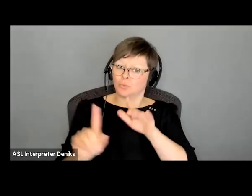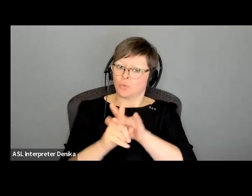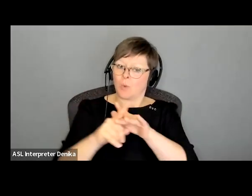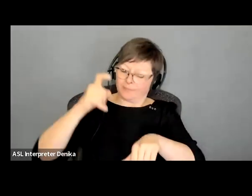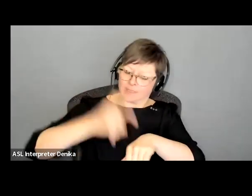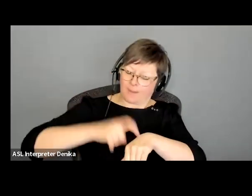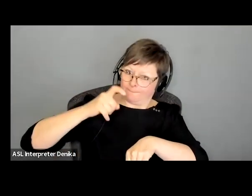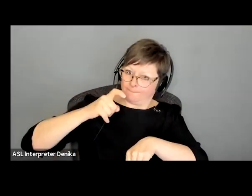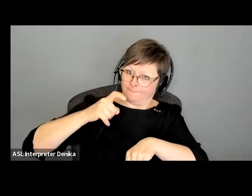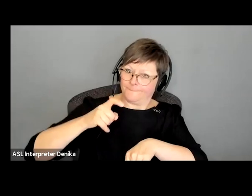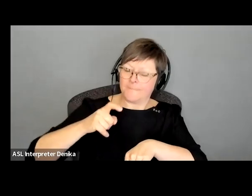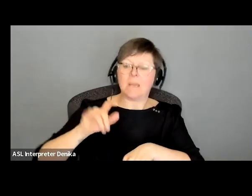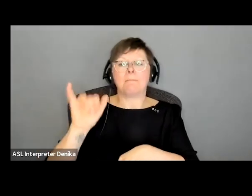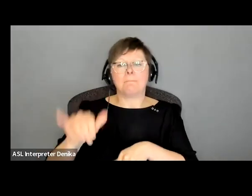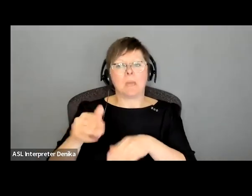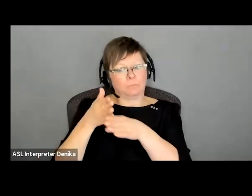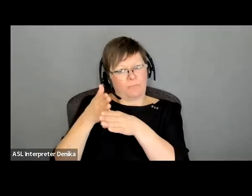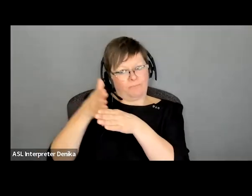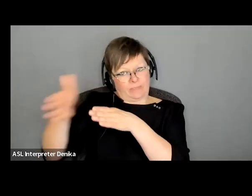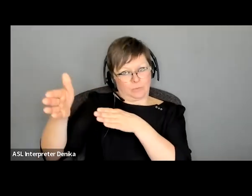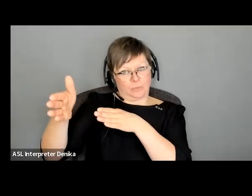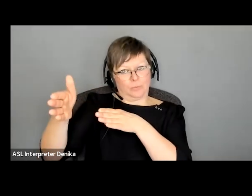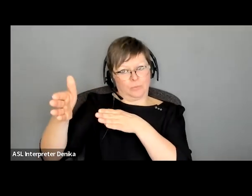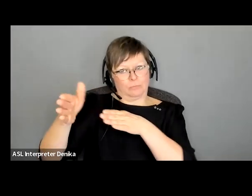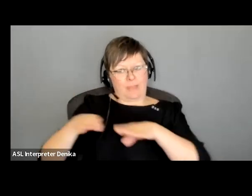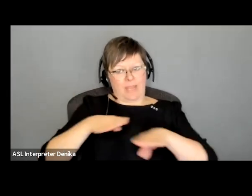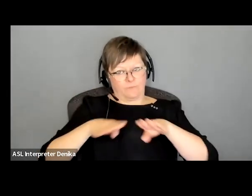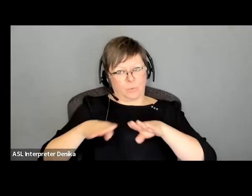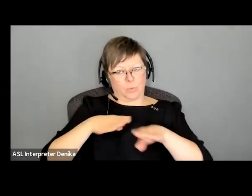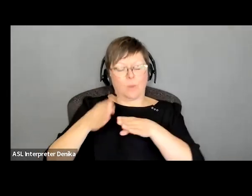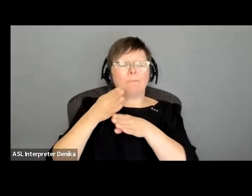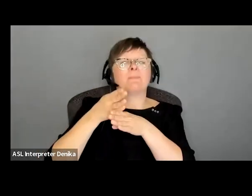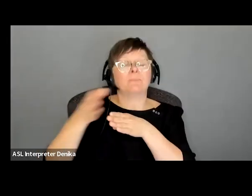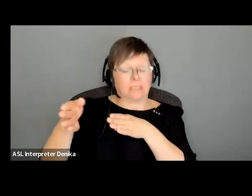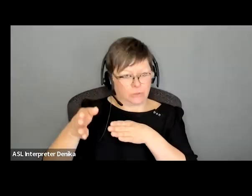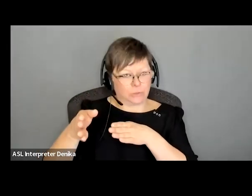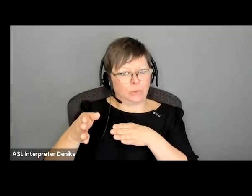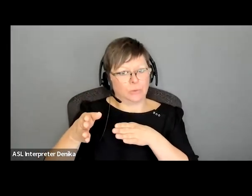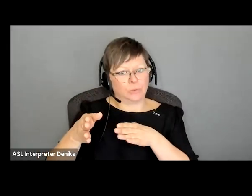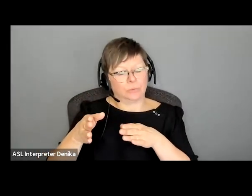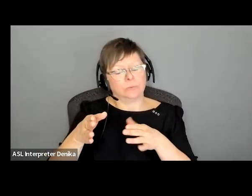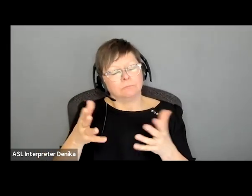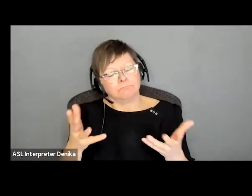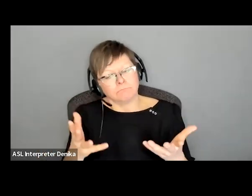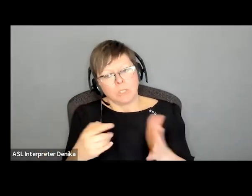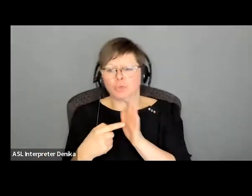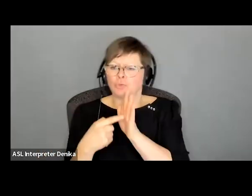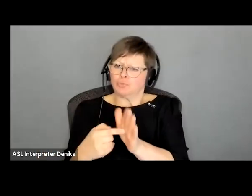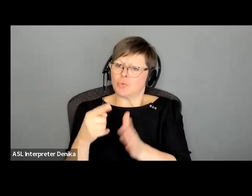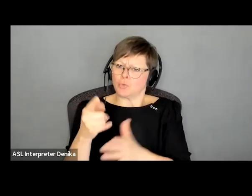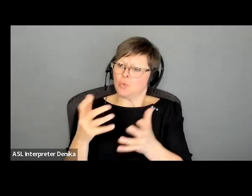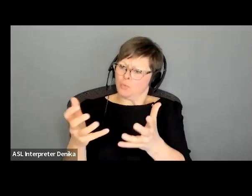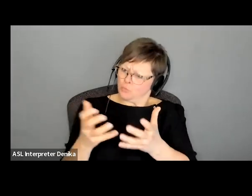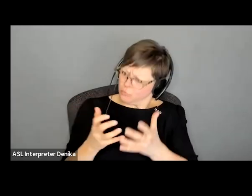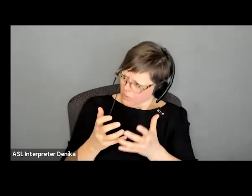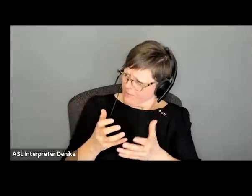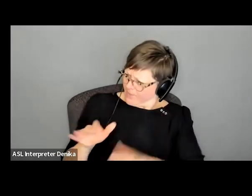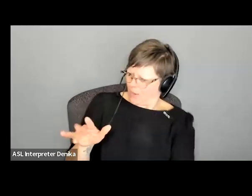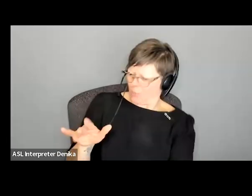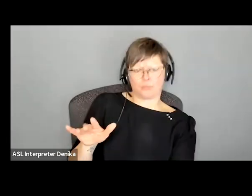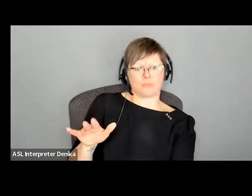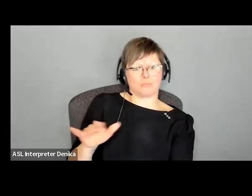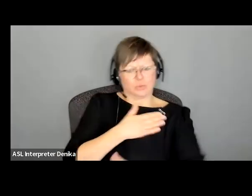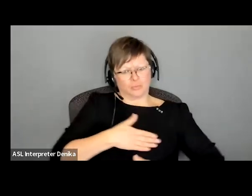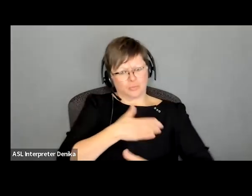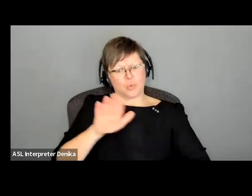and be professional in the room we want to know that you want to be there enjoy your time in that